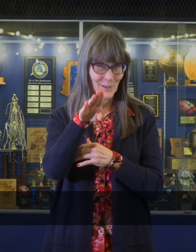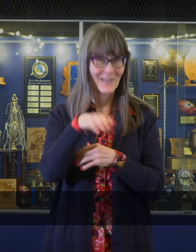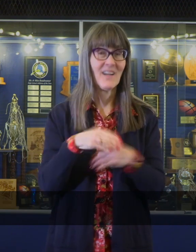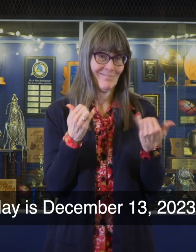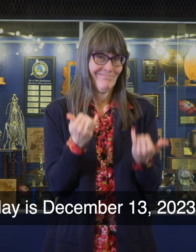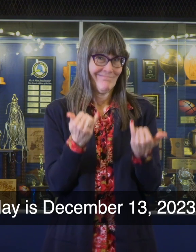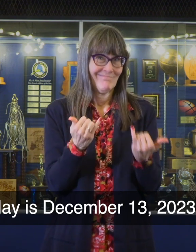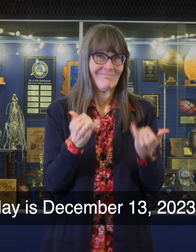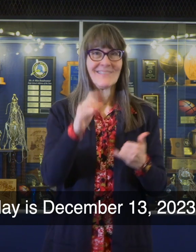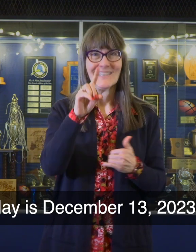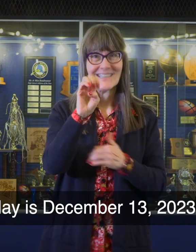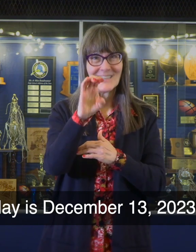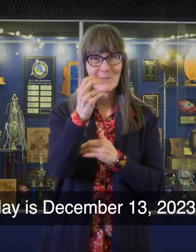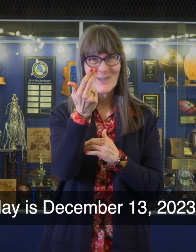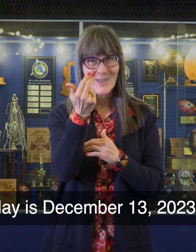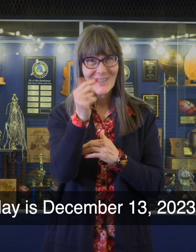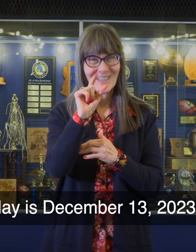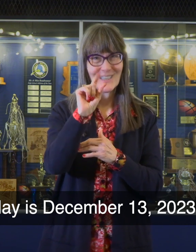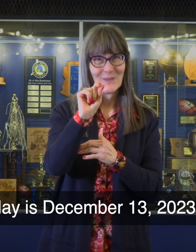Today is December 13, 2023.